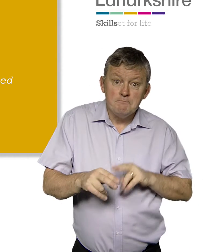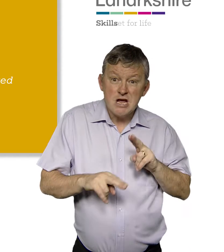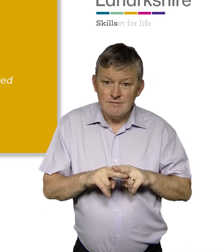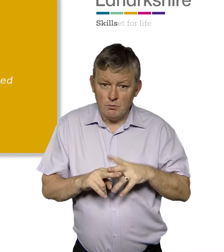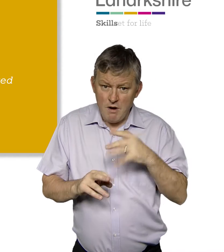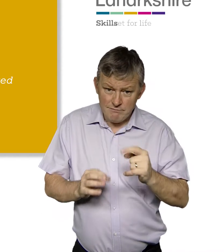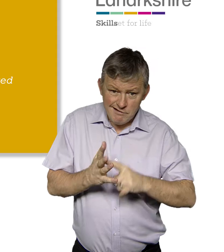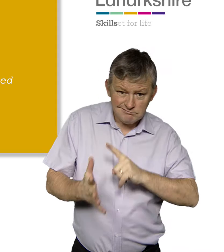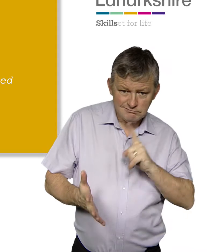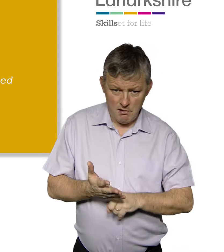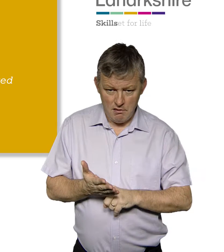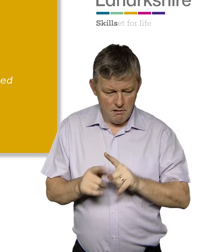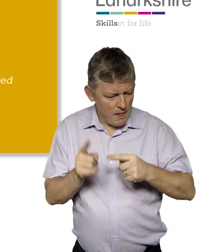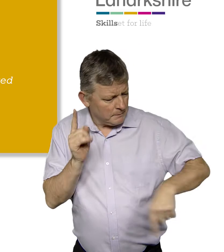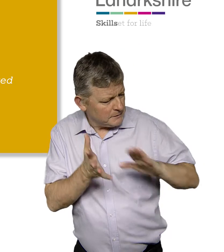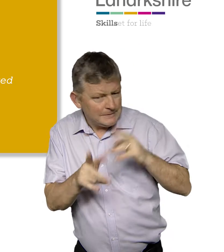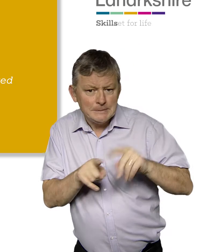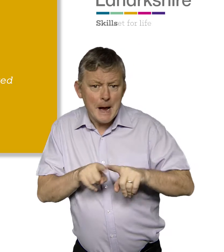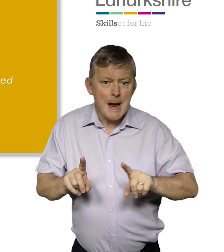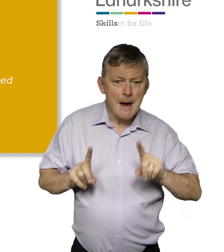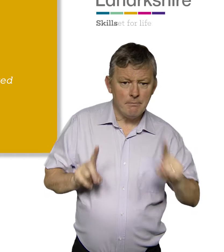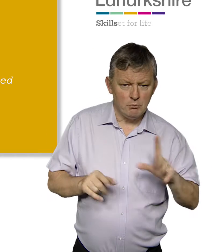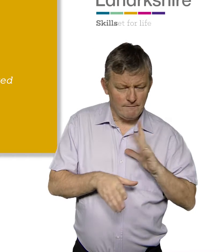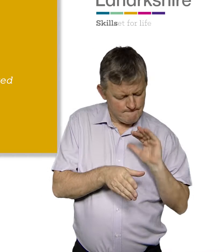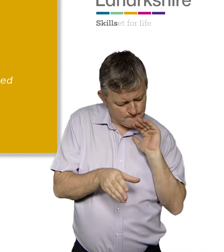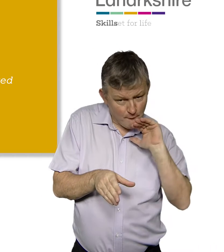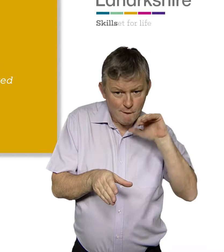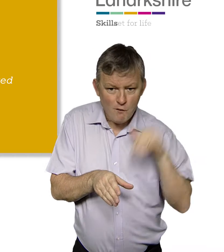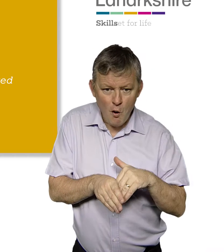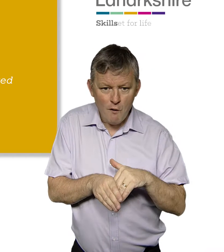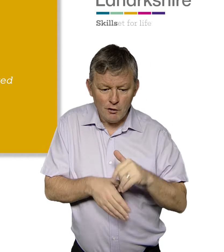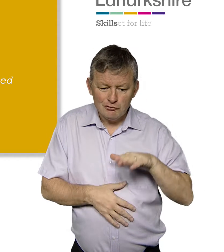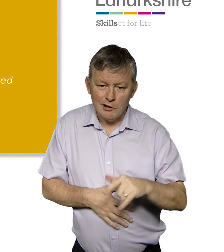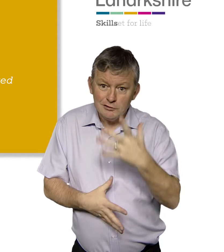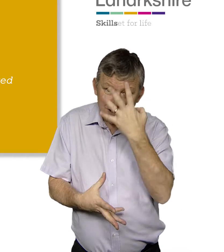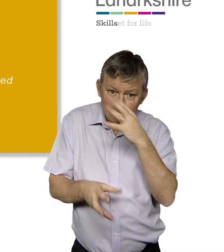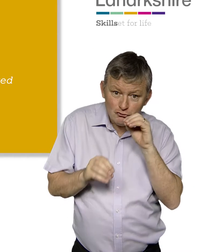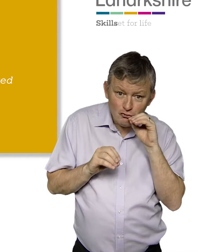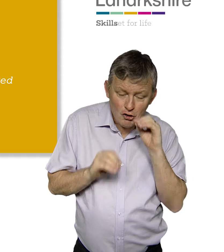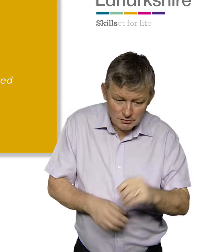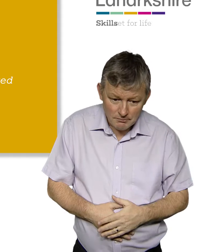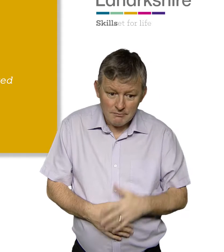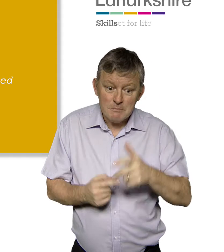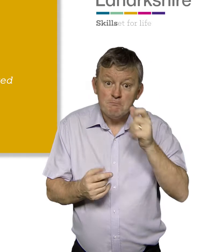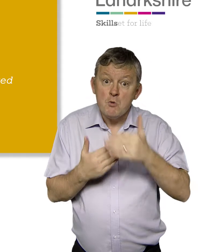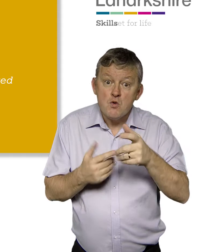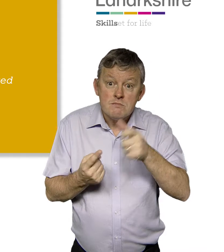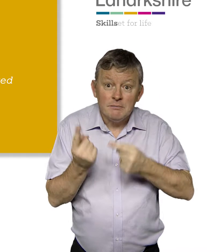potential Parents who use BSL will have the same opportunities as other parents to be fully involved in their child's